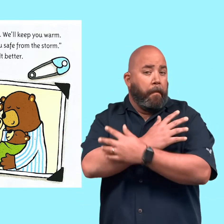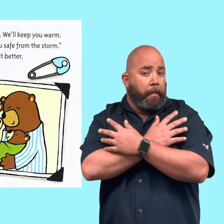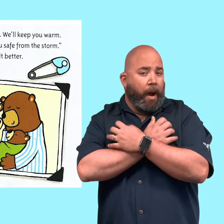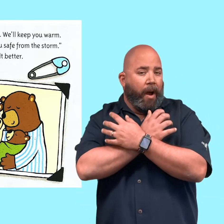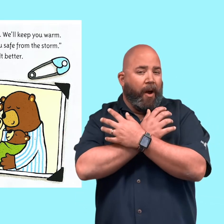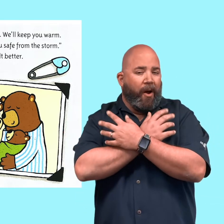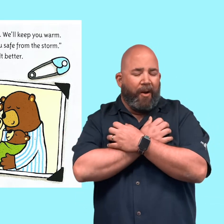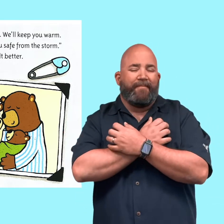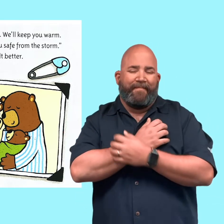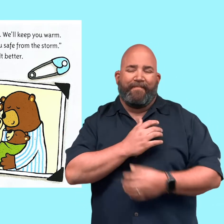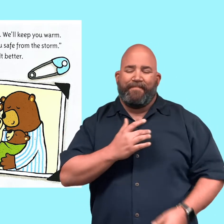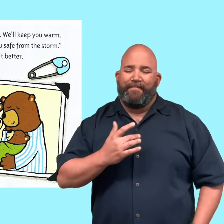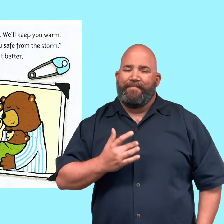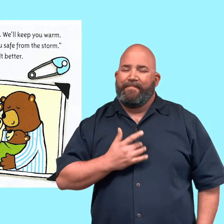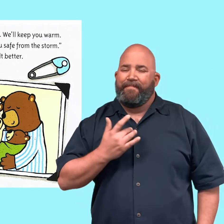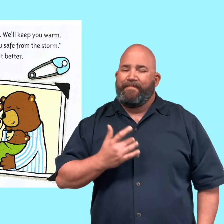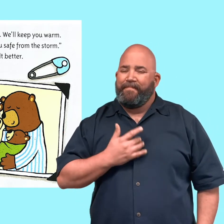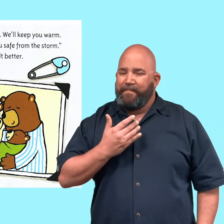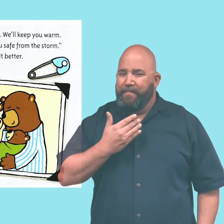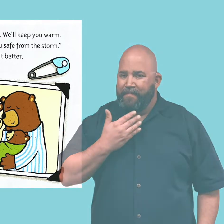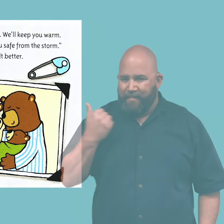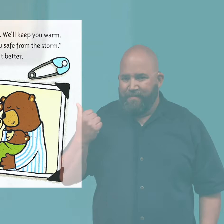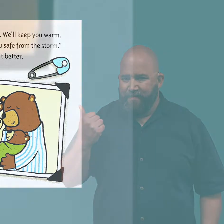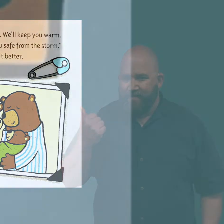Bear felt better. Bear